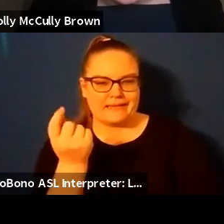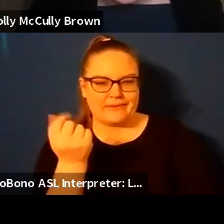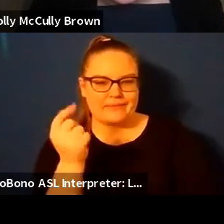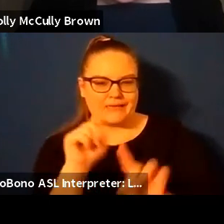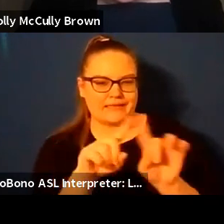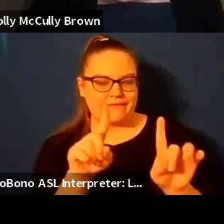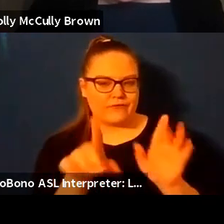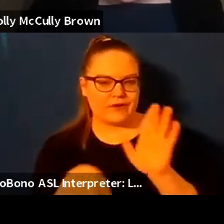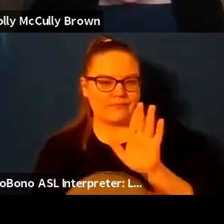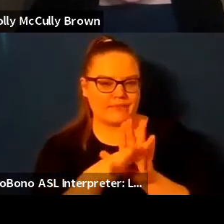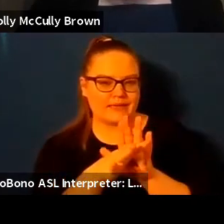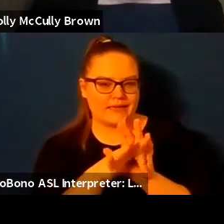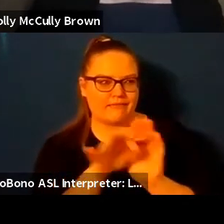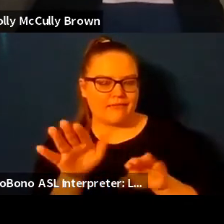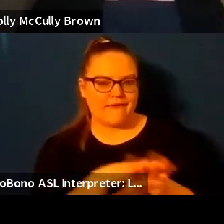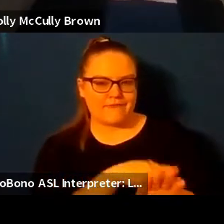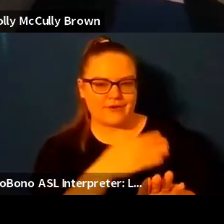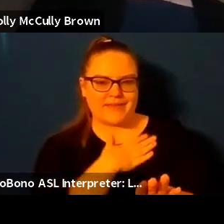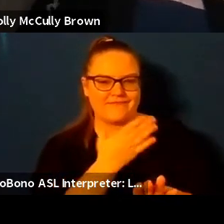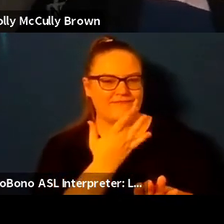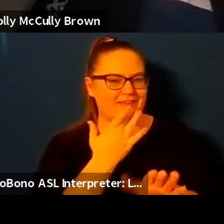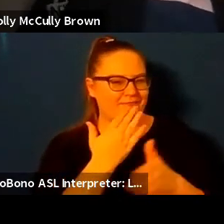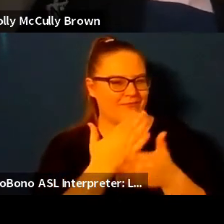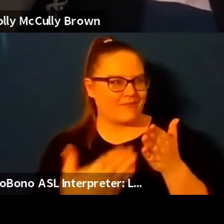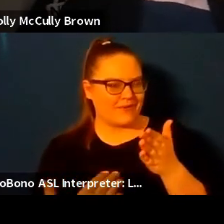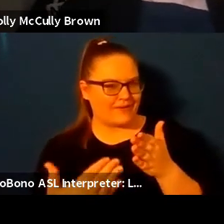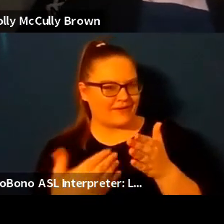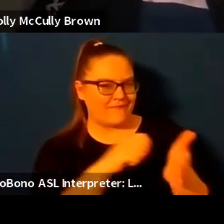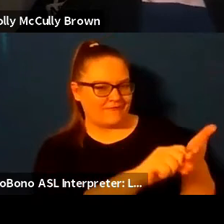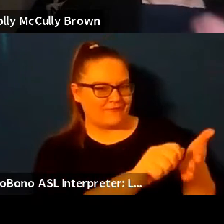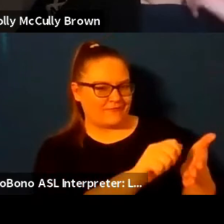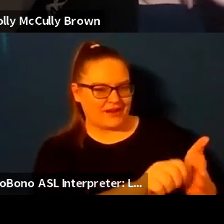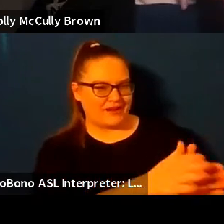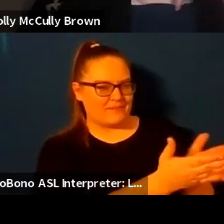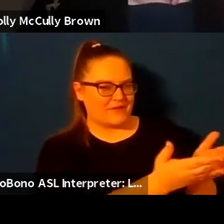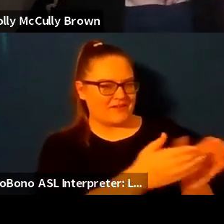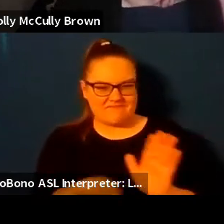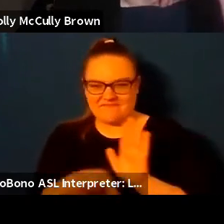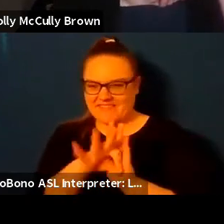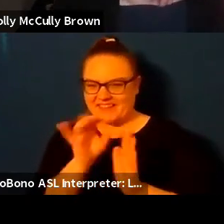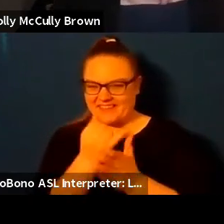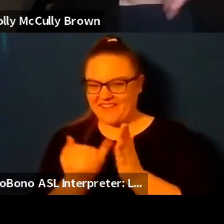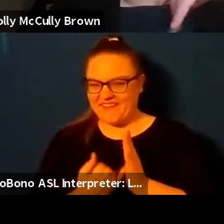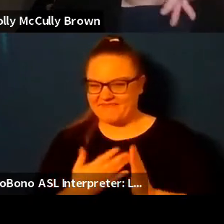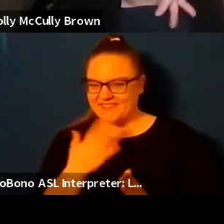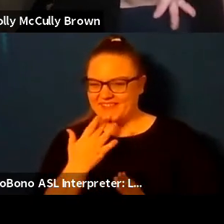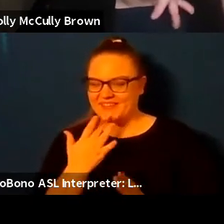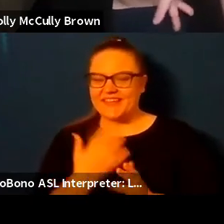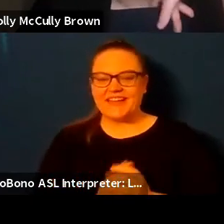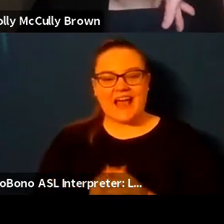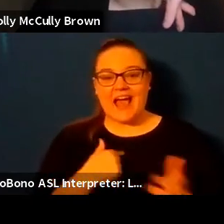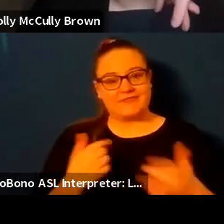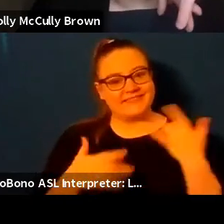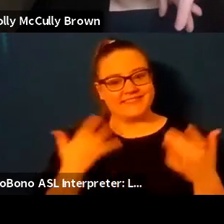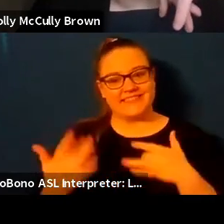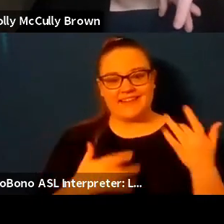of the entire book process um i was really excited about that and i'm not gonna lie that